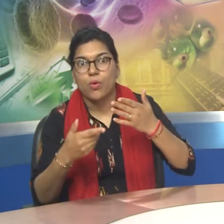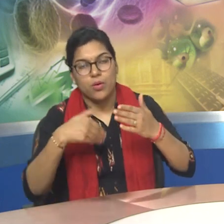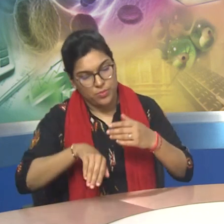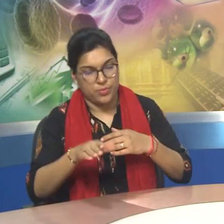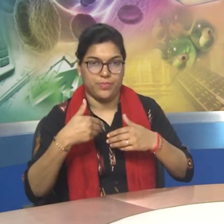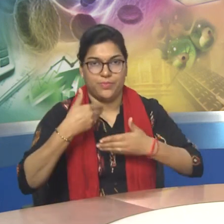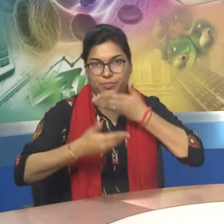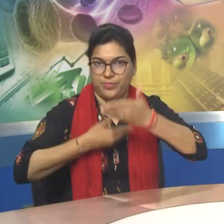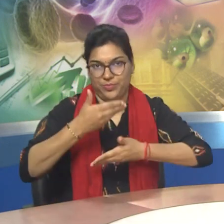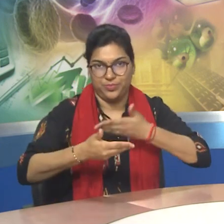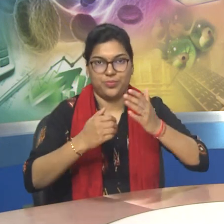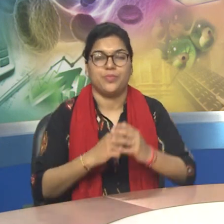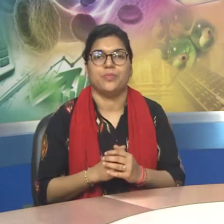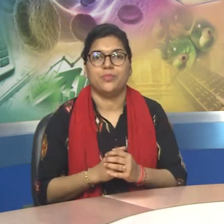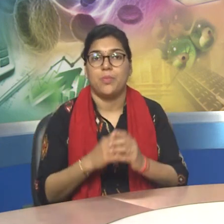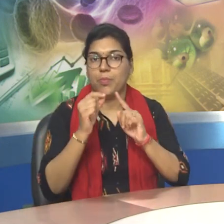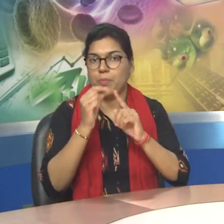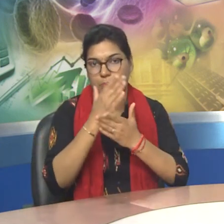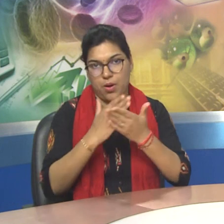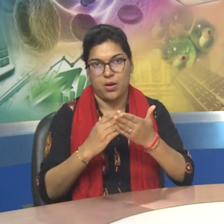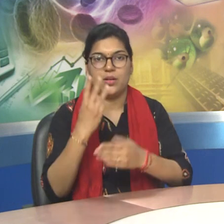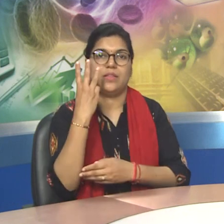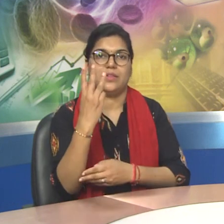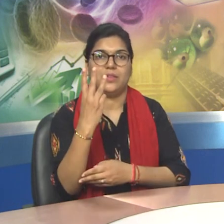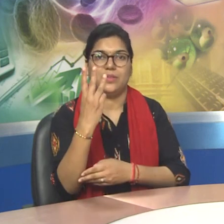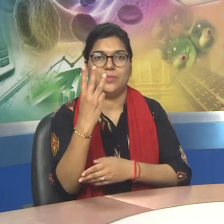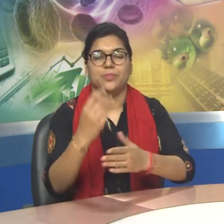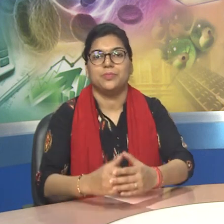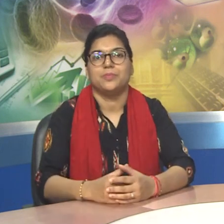of information sources. This video is part 3.